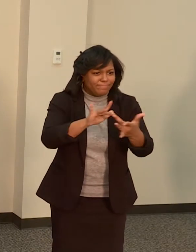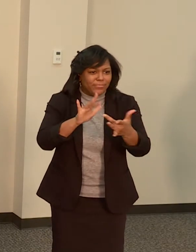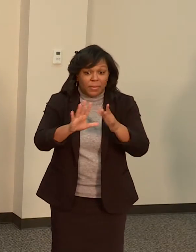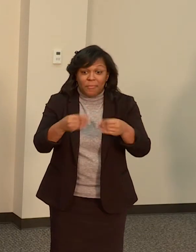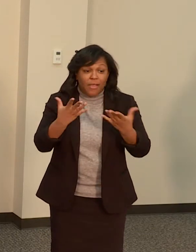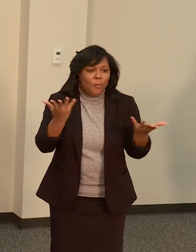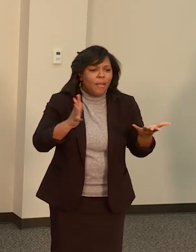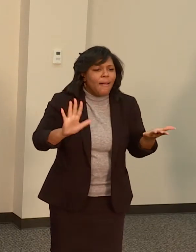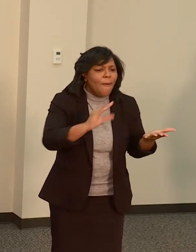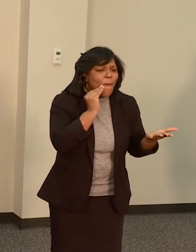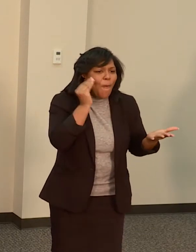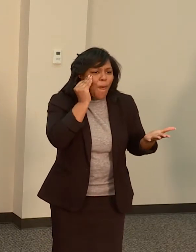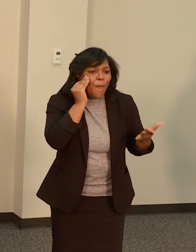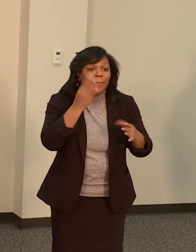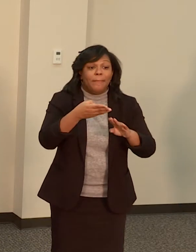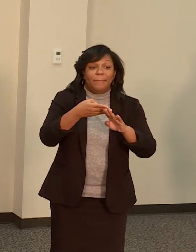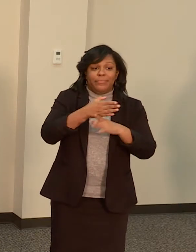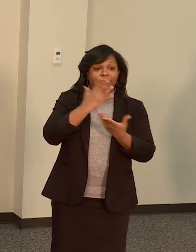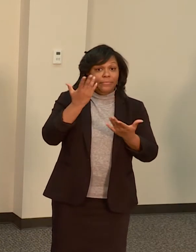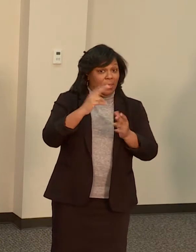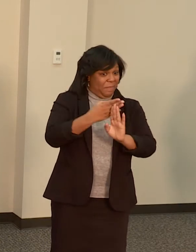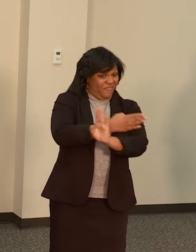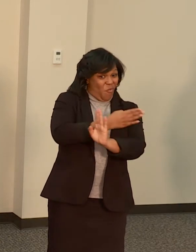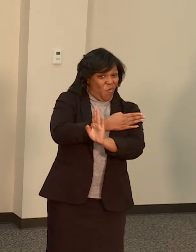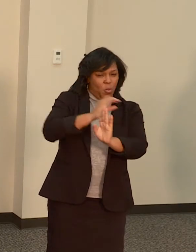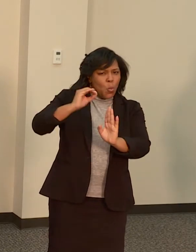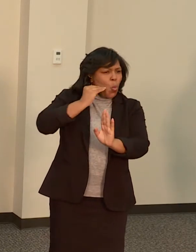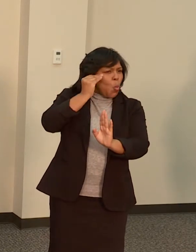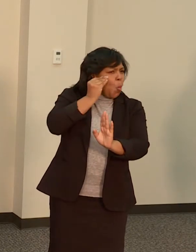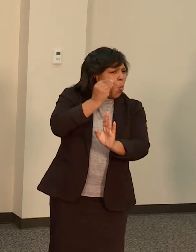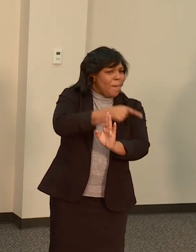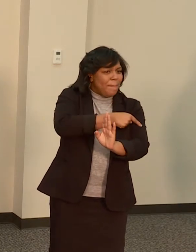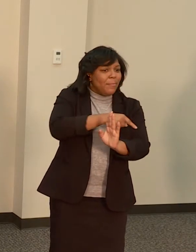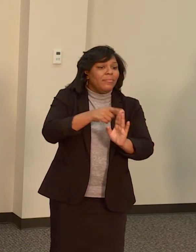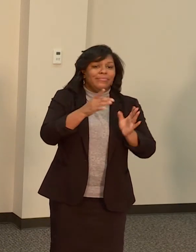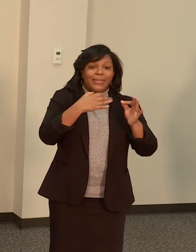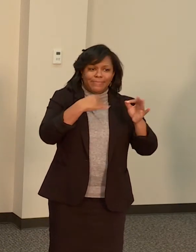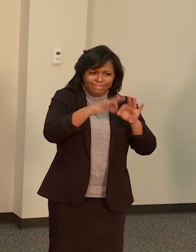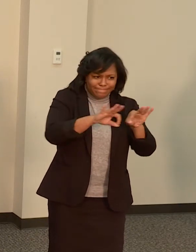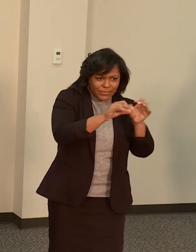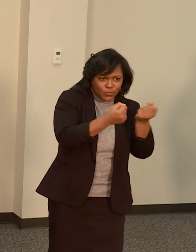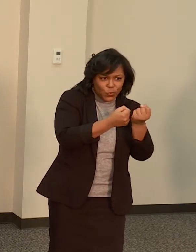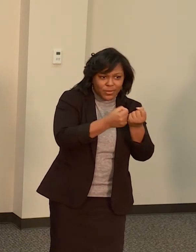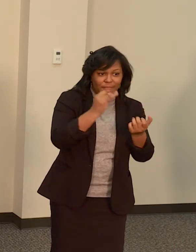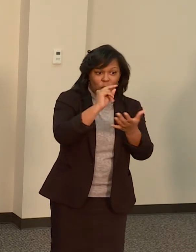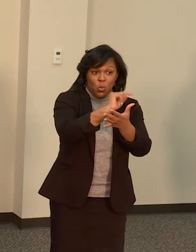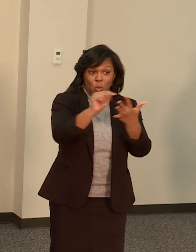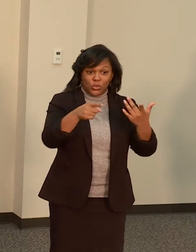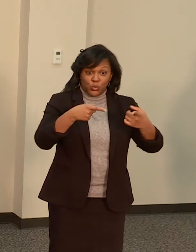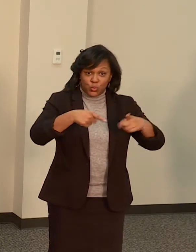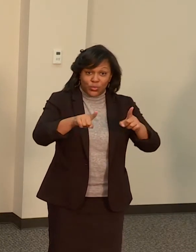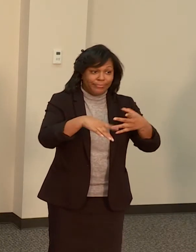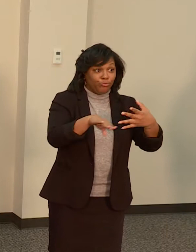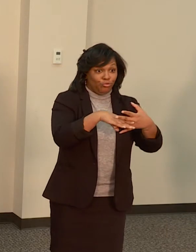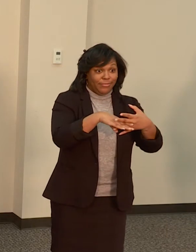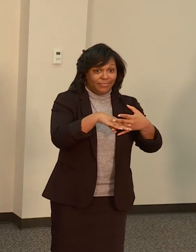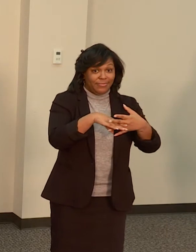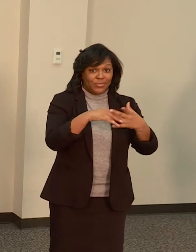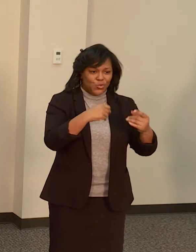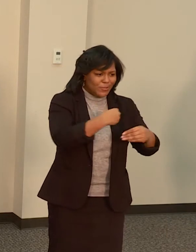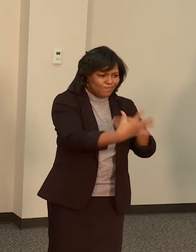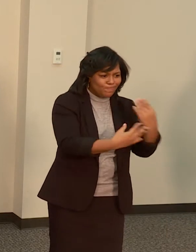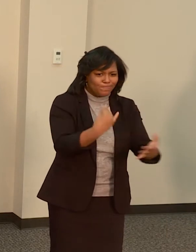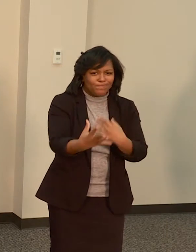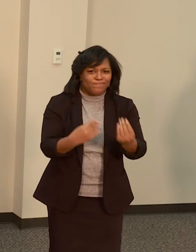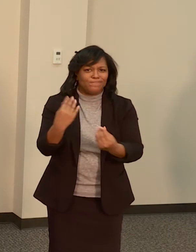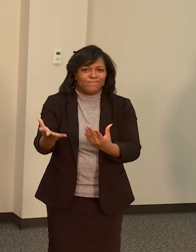or in providing the essential support needed for those at the brink. I certainly want to acknowledge